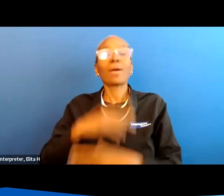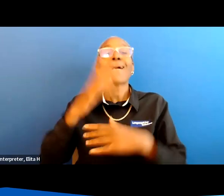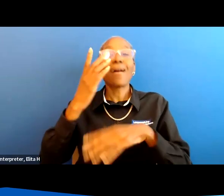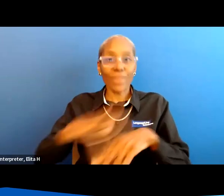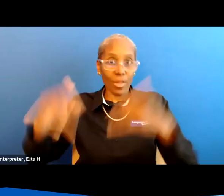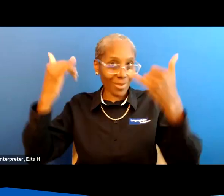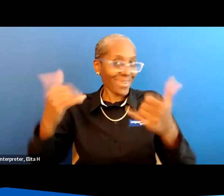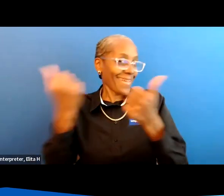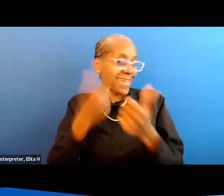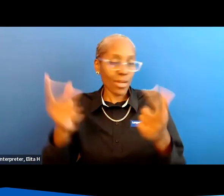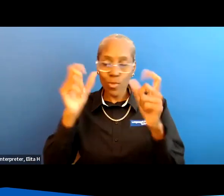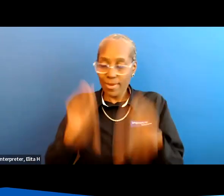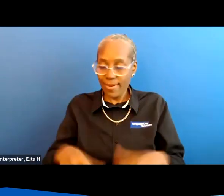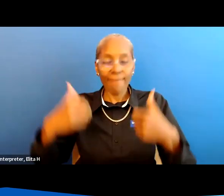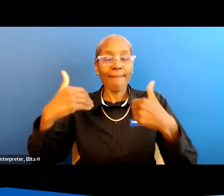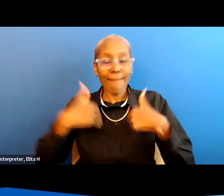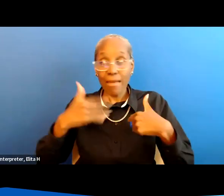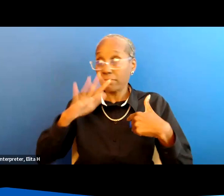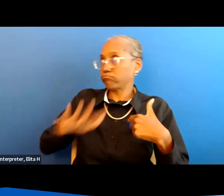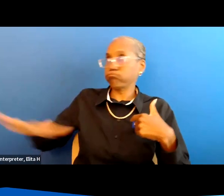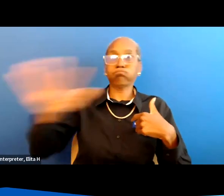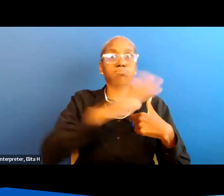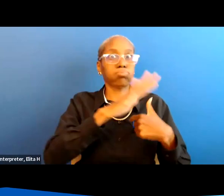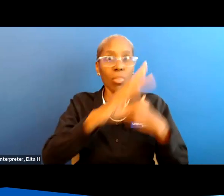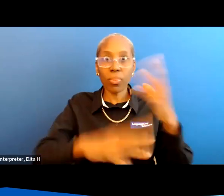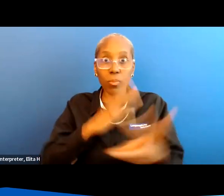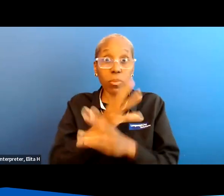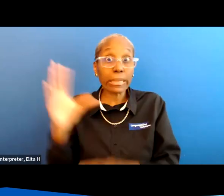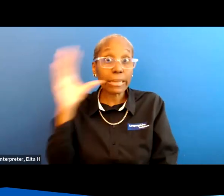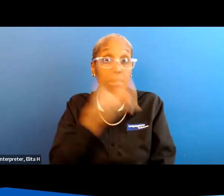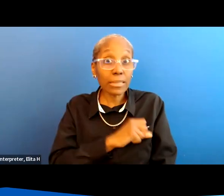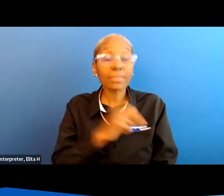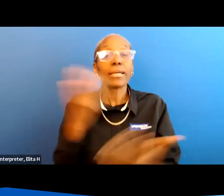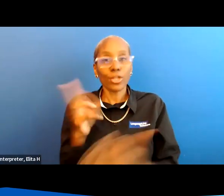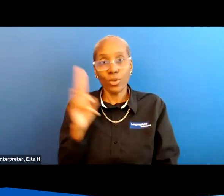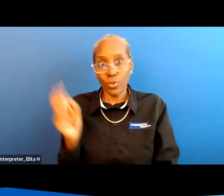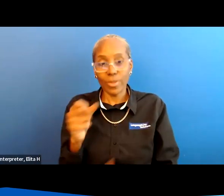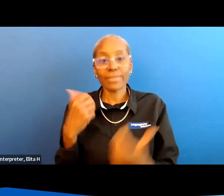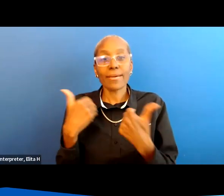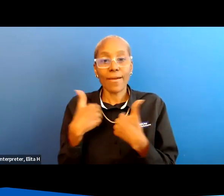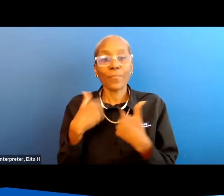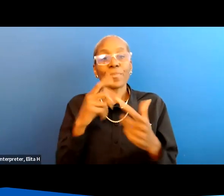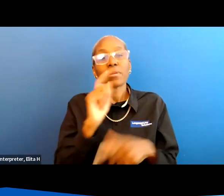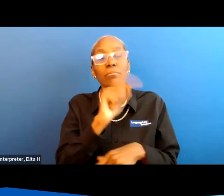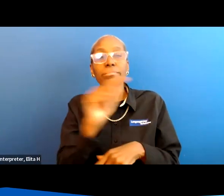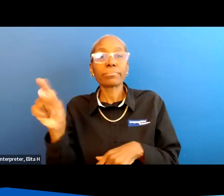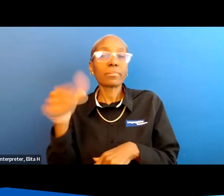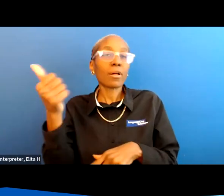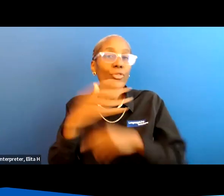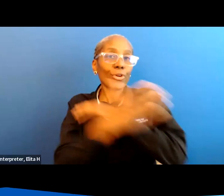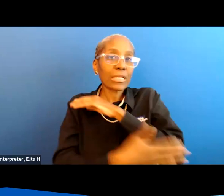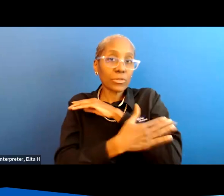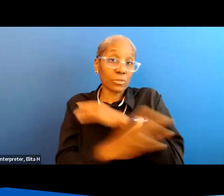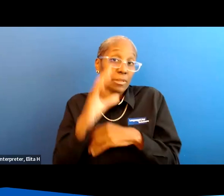can have it anywhere in the world i guess definitely in the united states and i know in other countries and i'm just